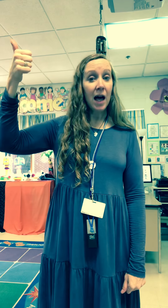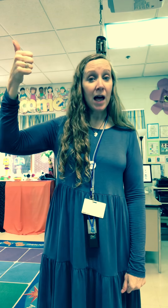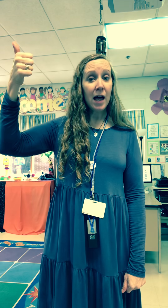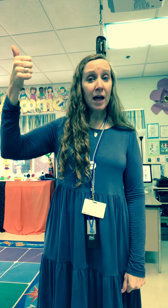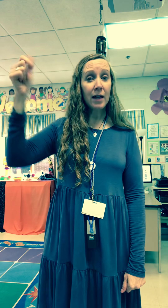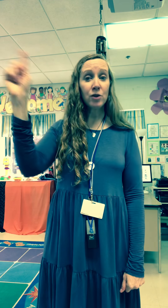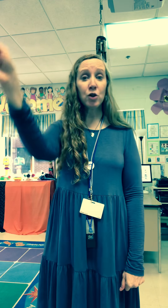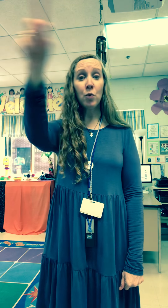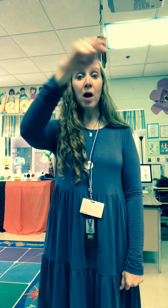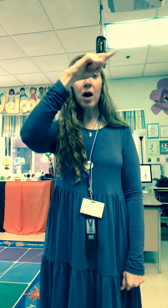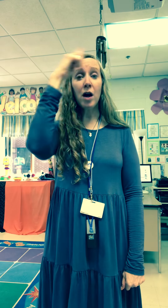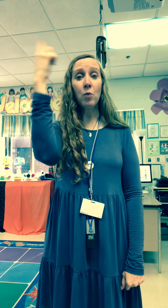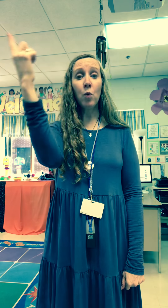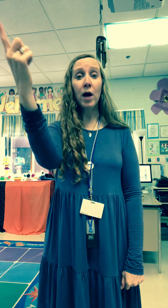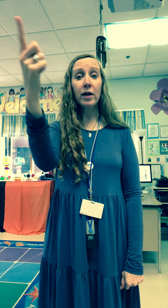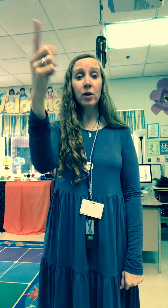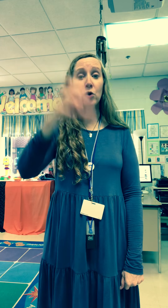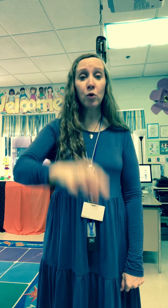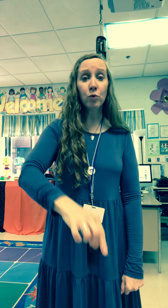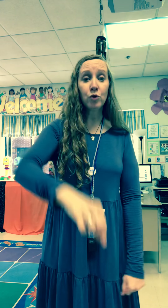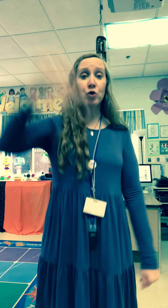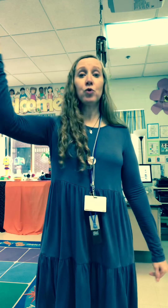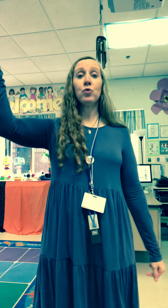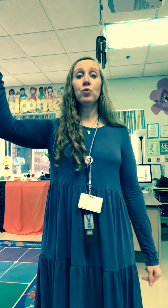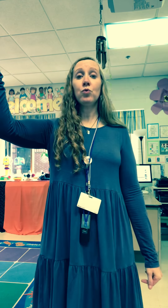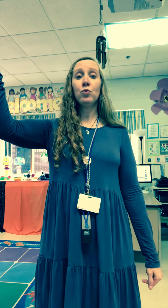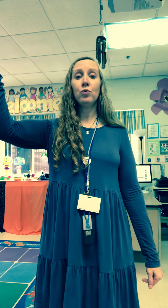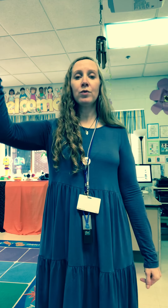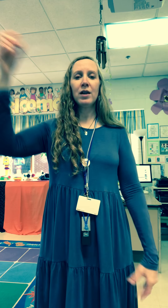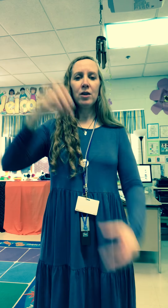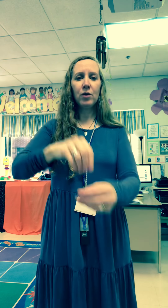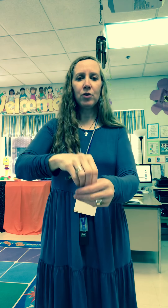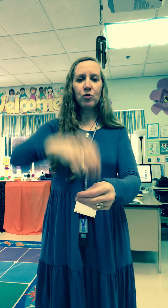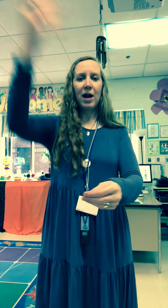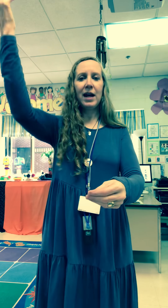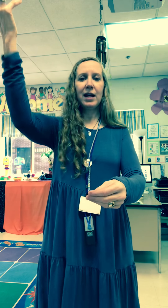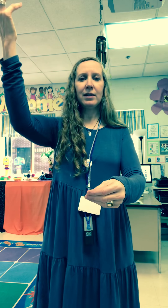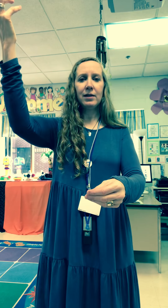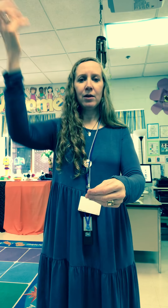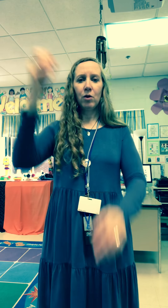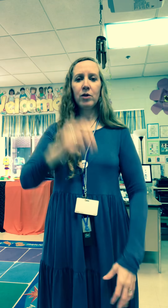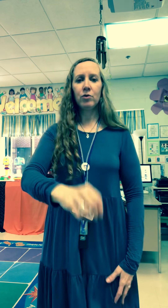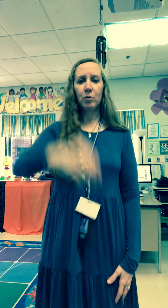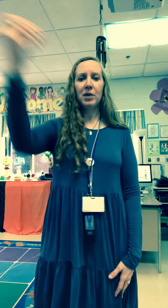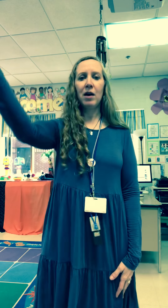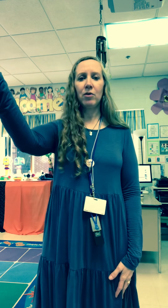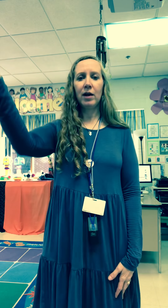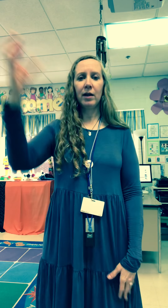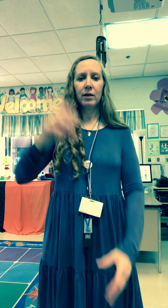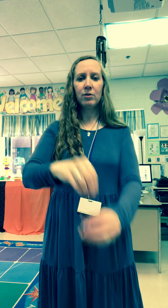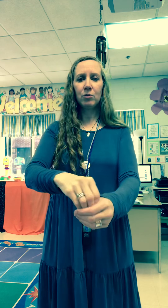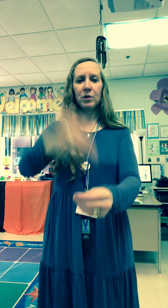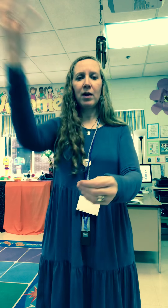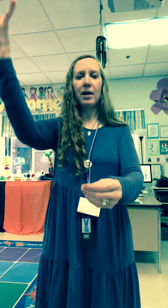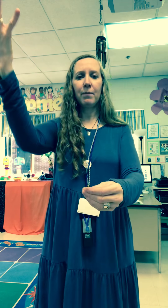you are what you choose you can use your hand or you can do it without your hand let's do with their hand